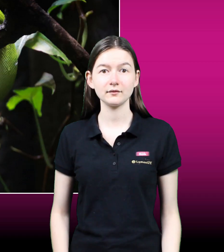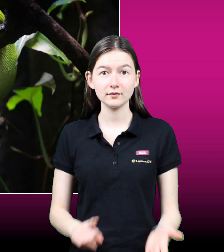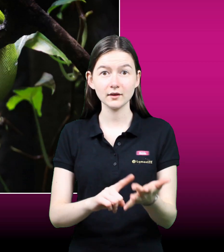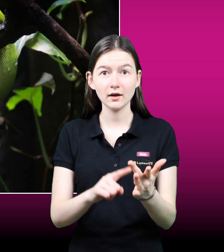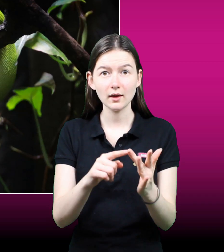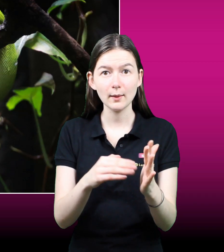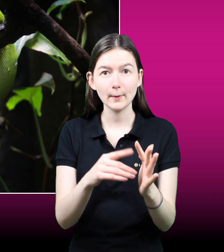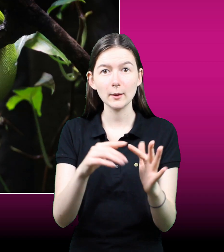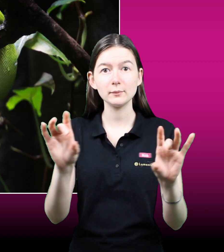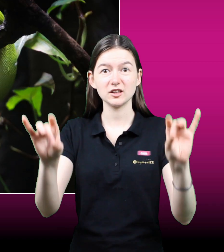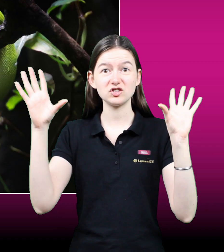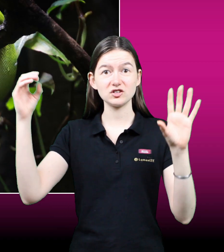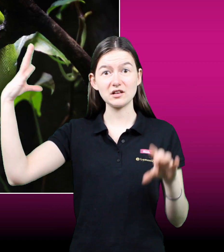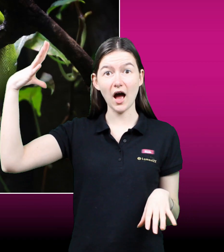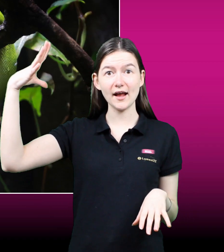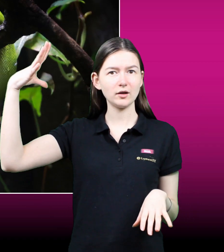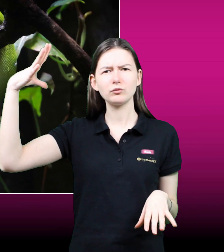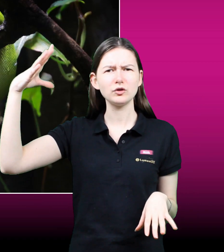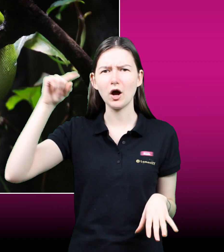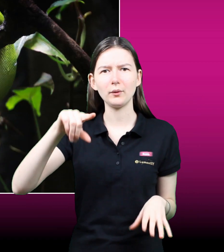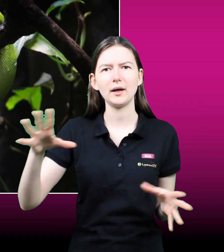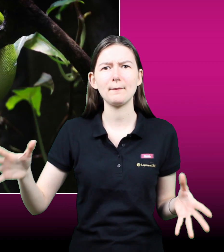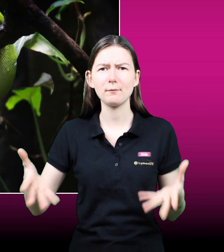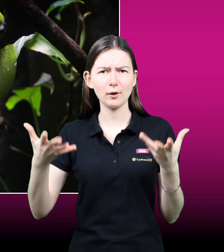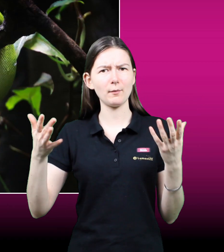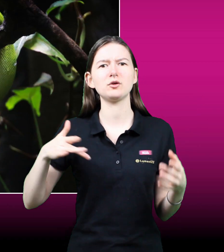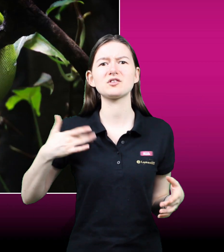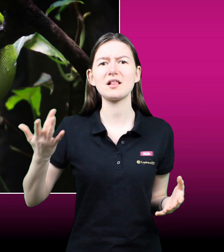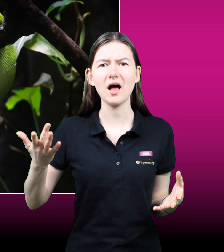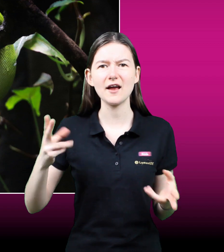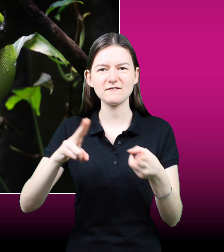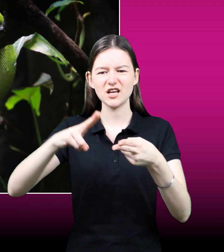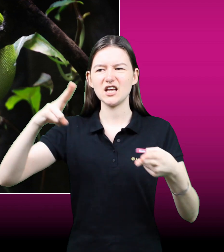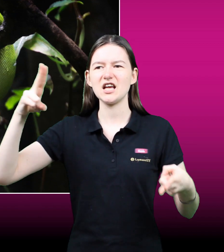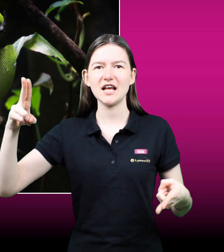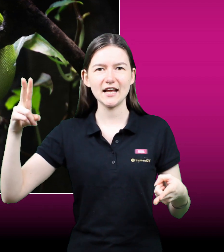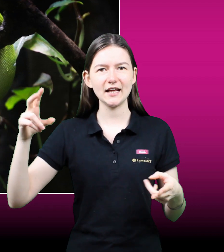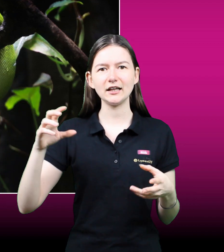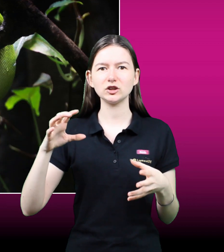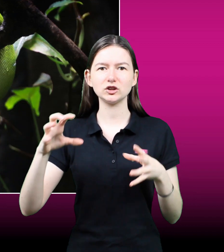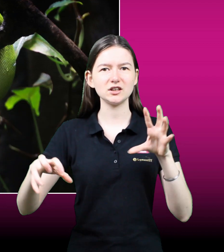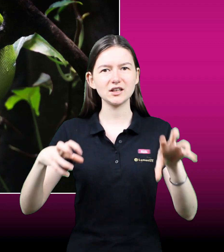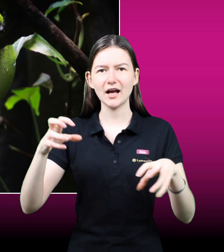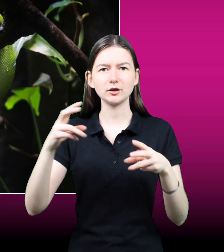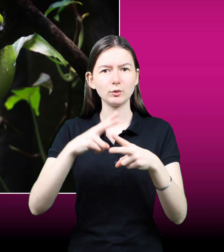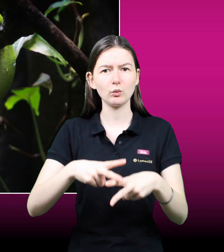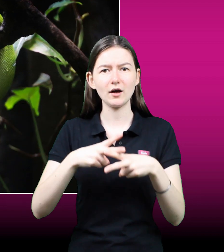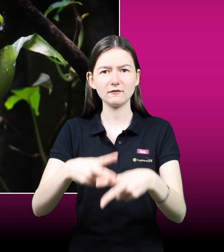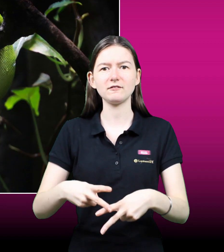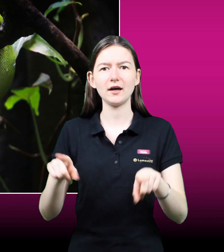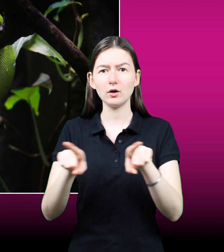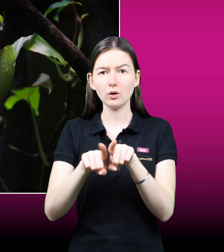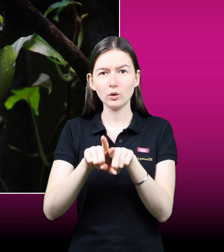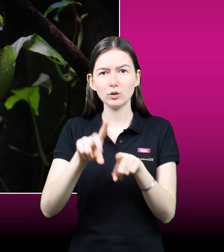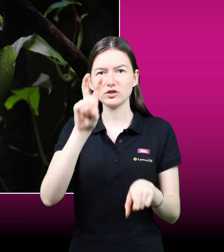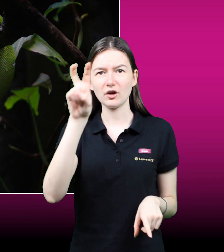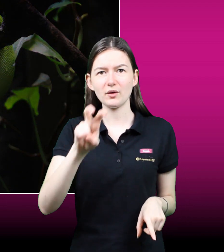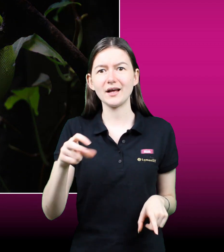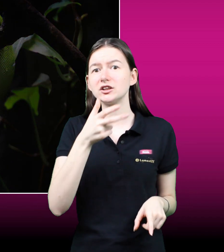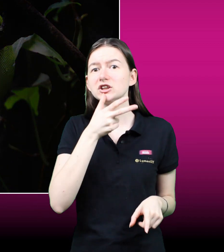Luminize isn't just about light. It's about promoting life, increasing animal welfare, and lowering energy use.